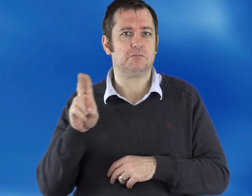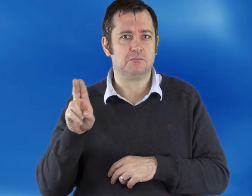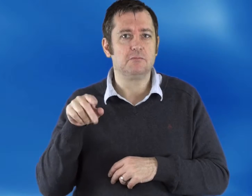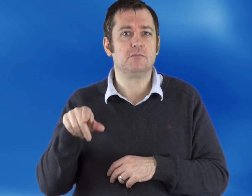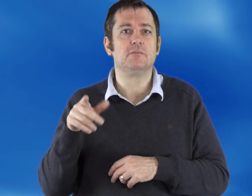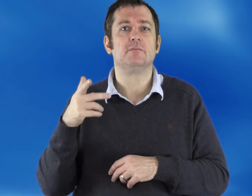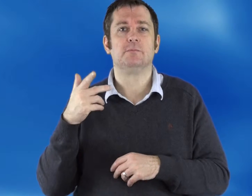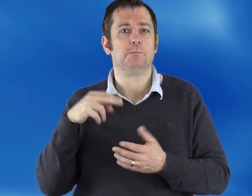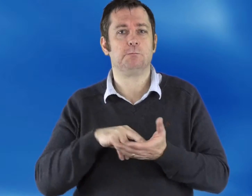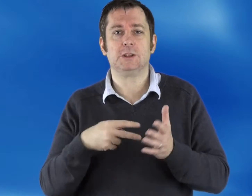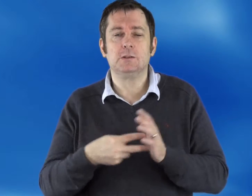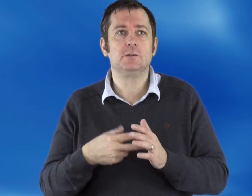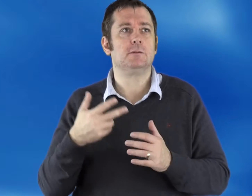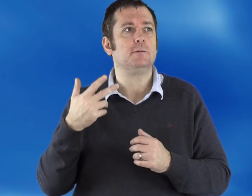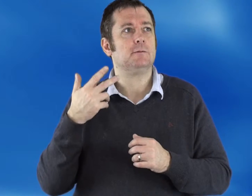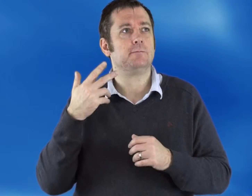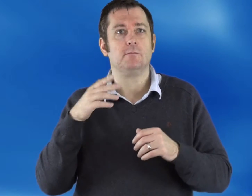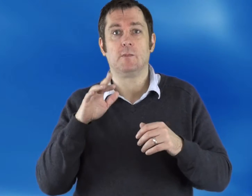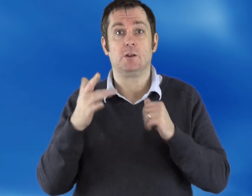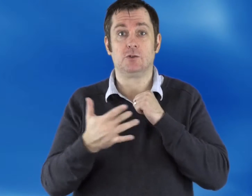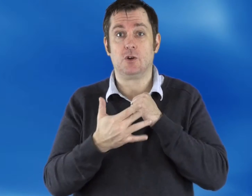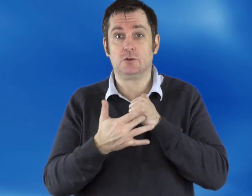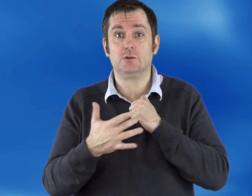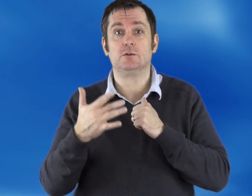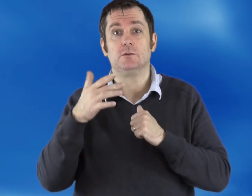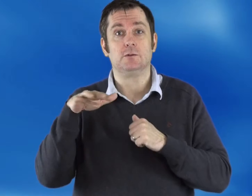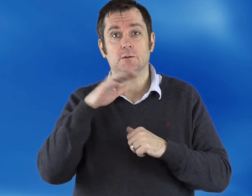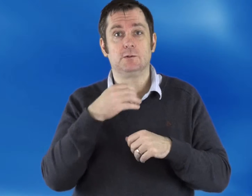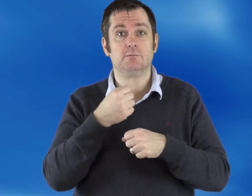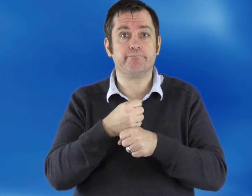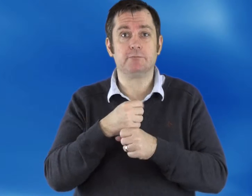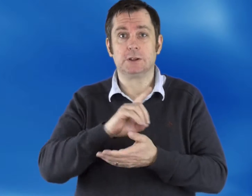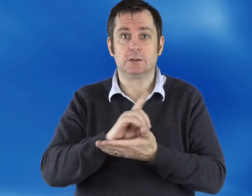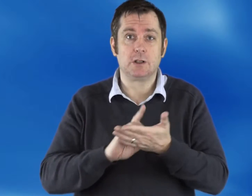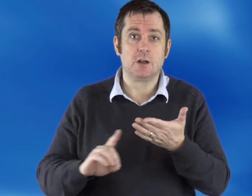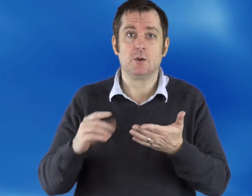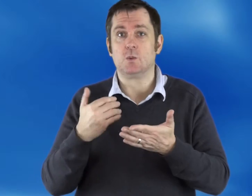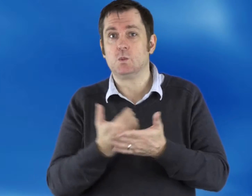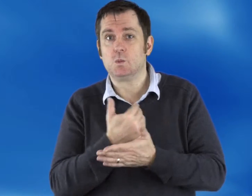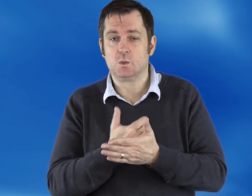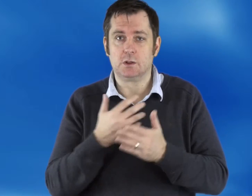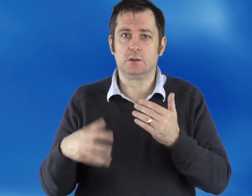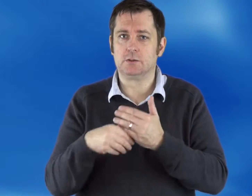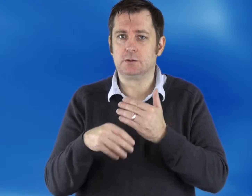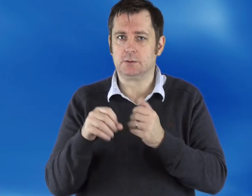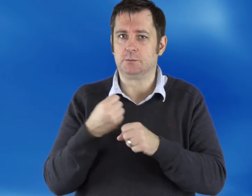And what that means is there are considerations in the design technology process for accessibility purposes of